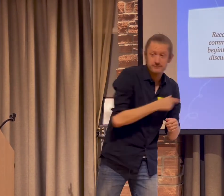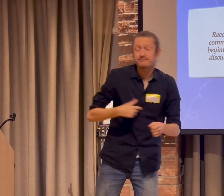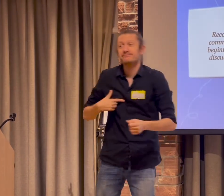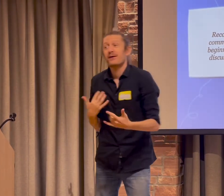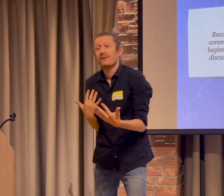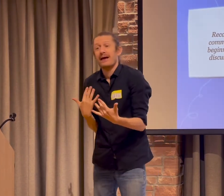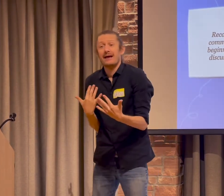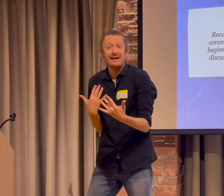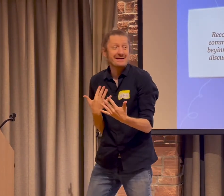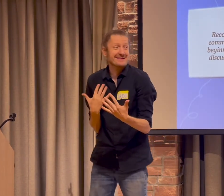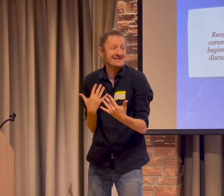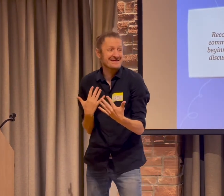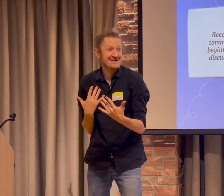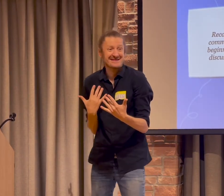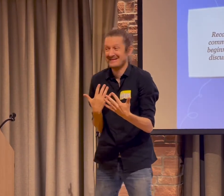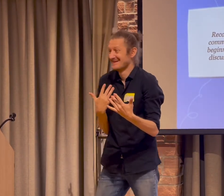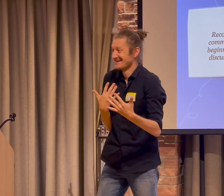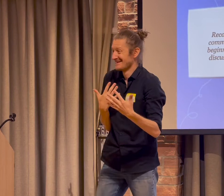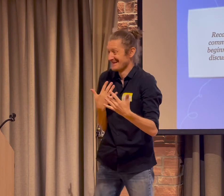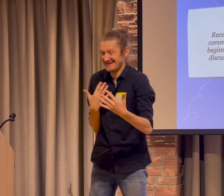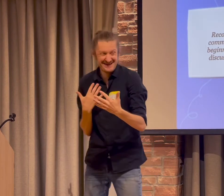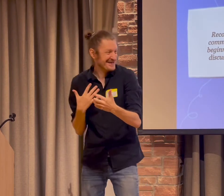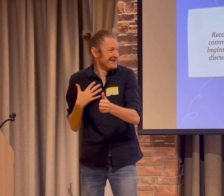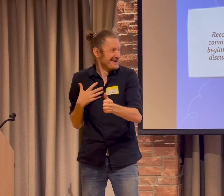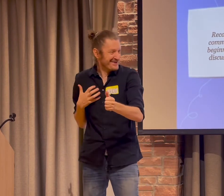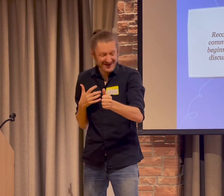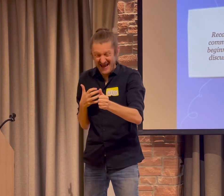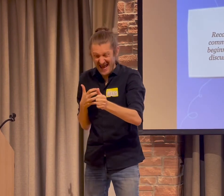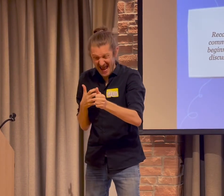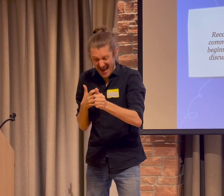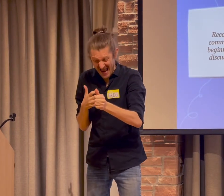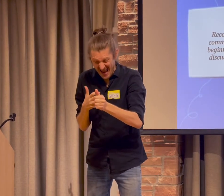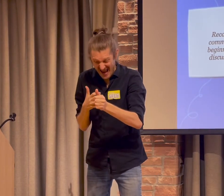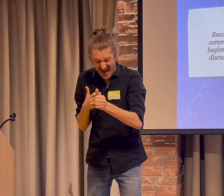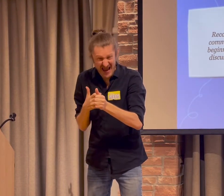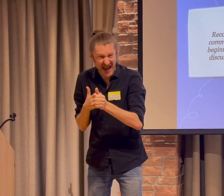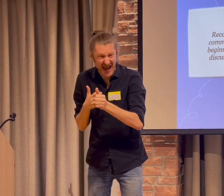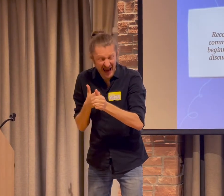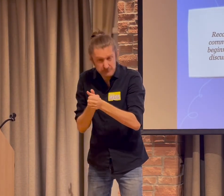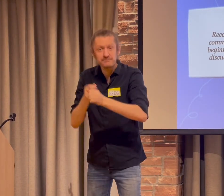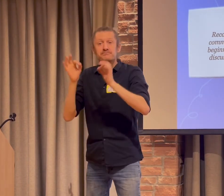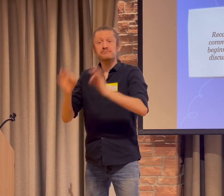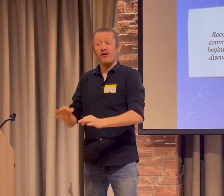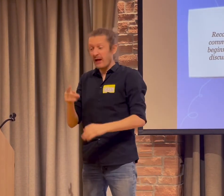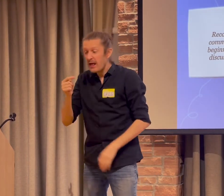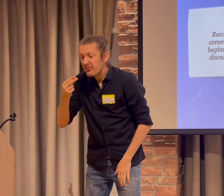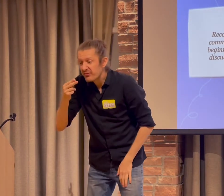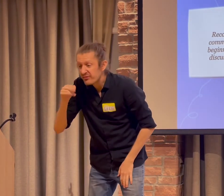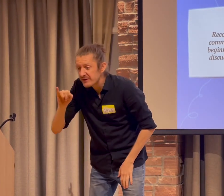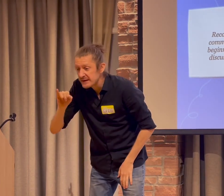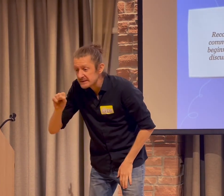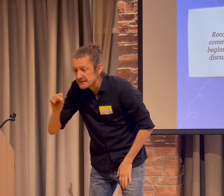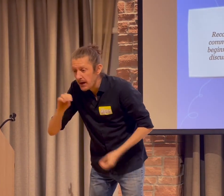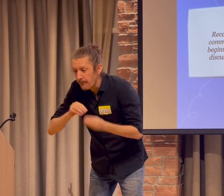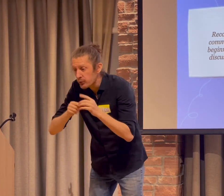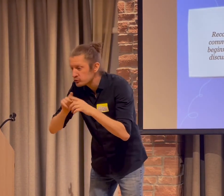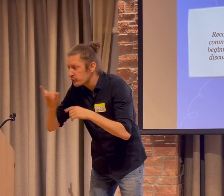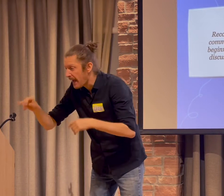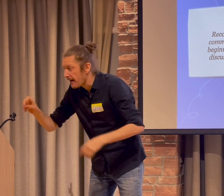I mean, I love captionists. Don't get me wrong. You're great. I love you. But you're waiting for the language and you're catching up, catching up.